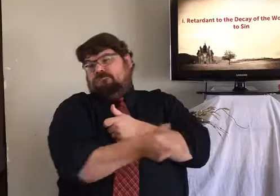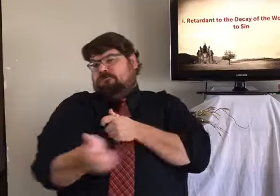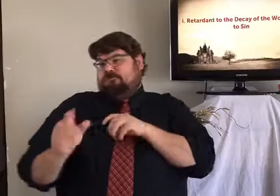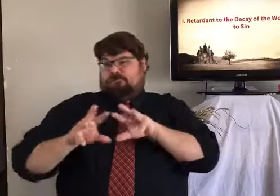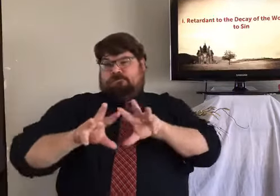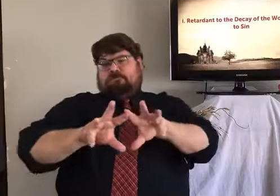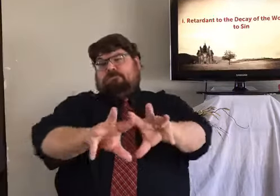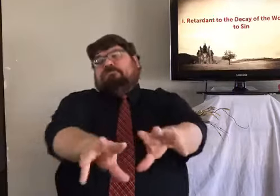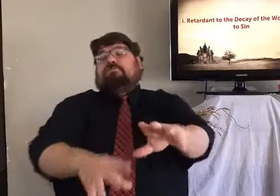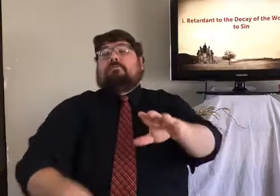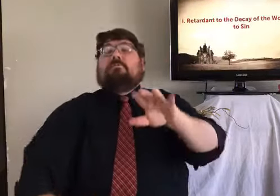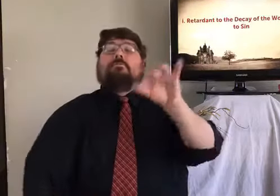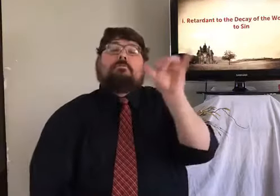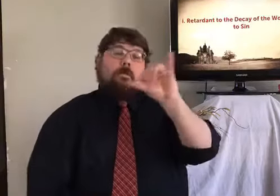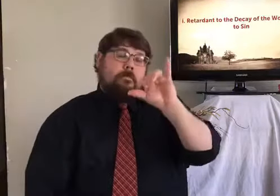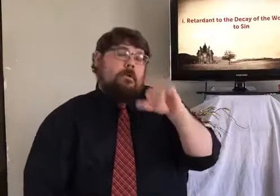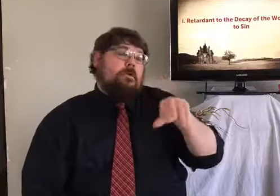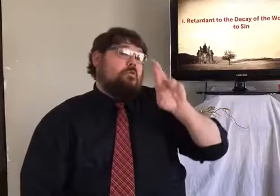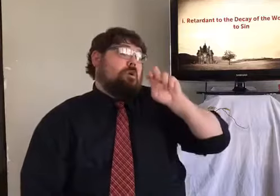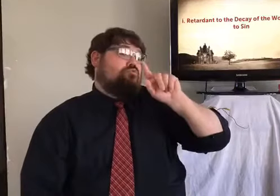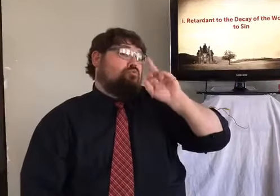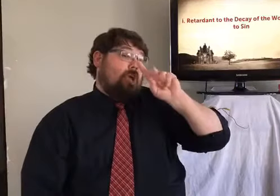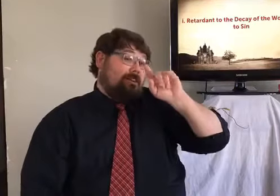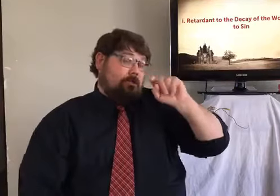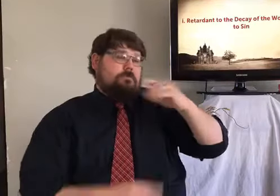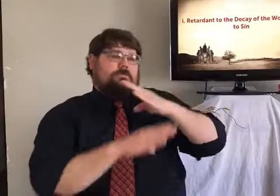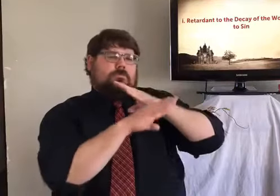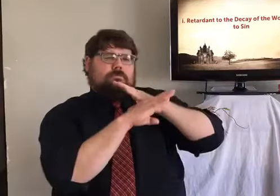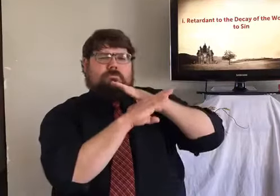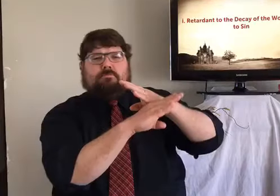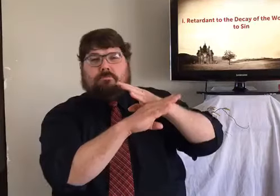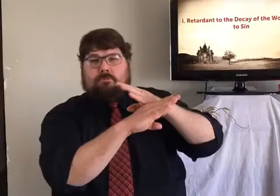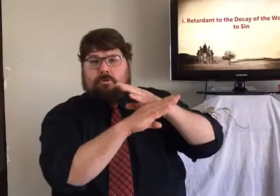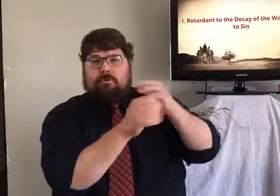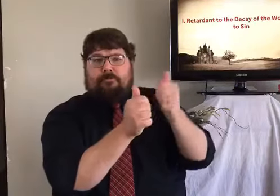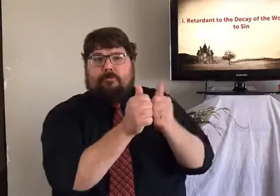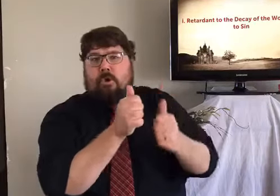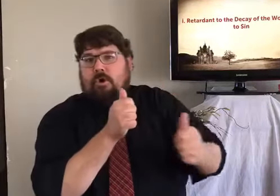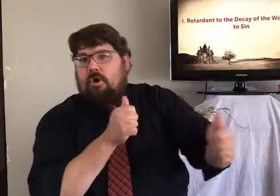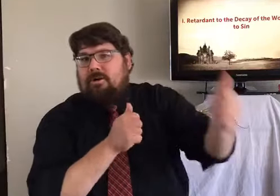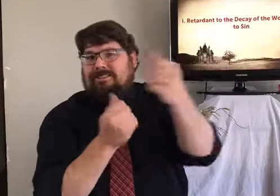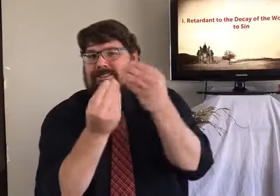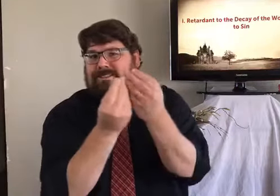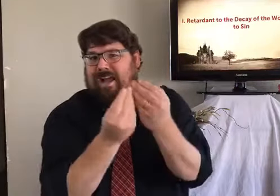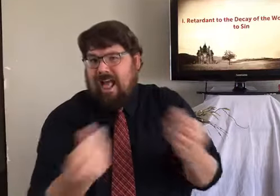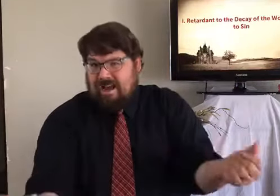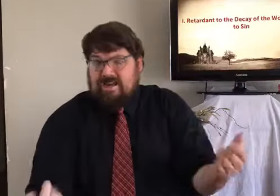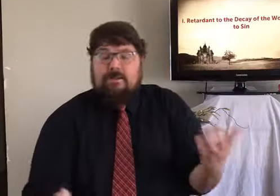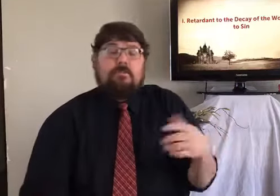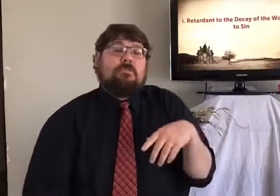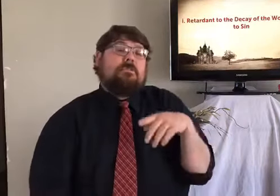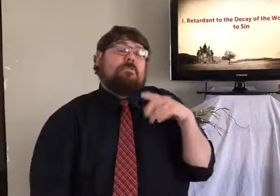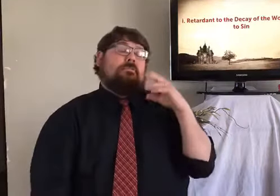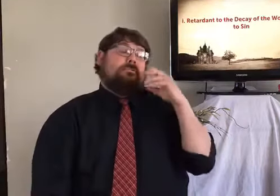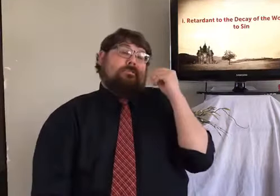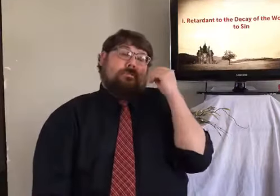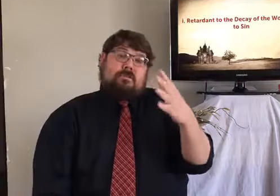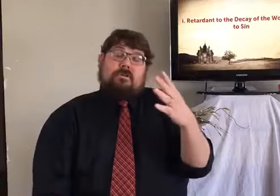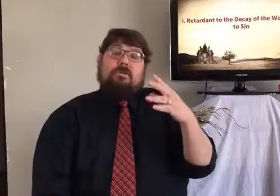put out. You know, when you are spraying fire retardant on fire, it means to help prevent, to,